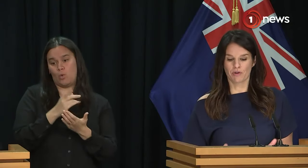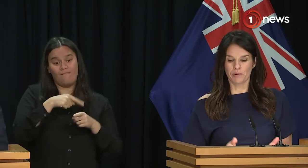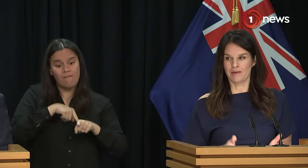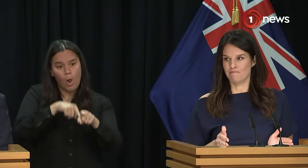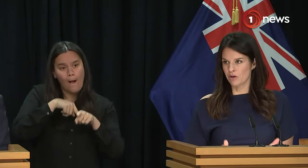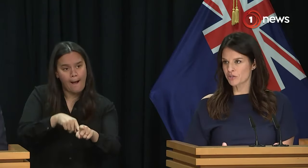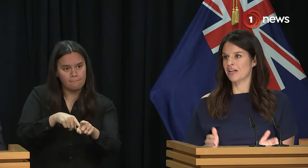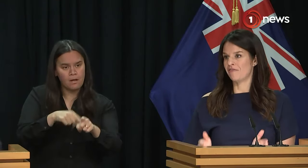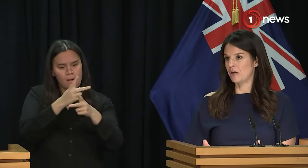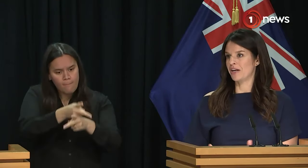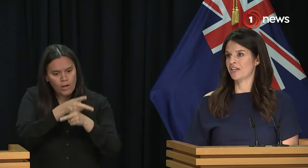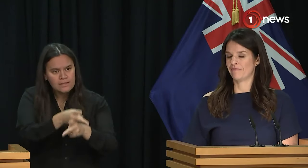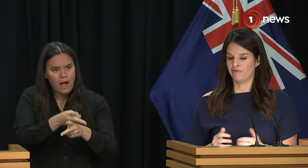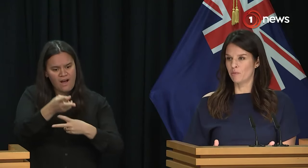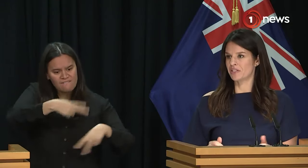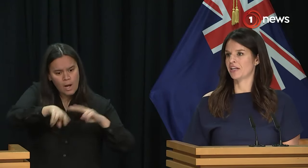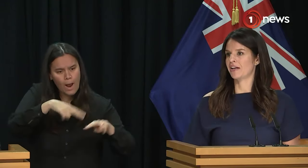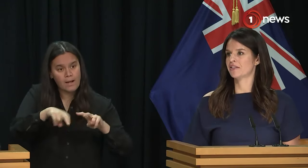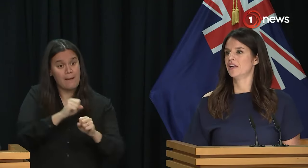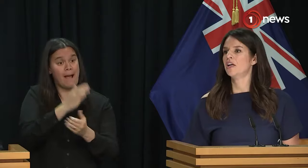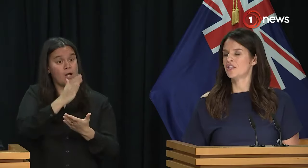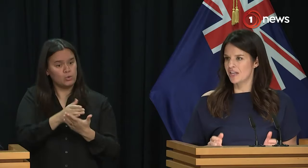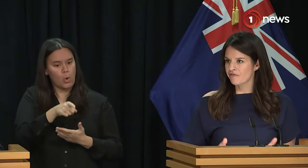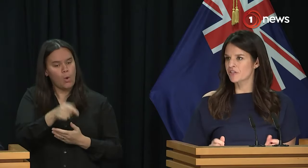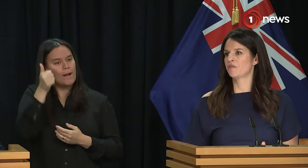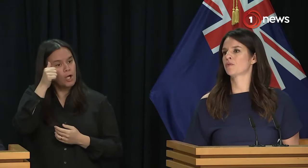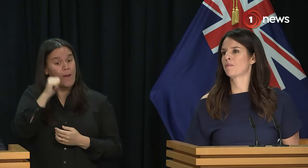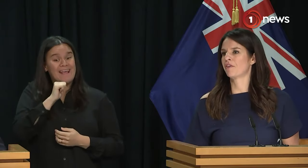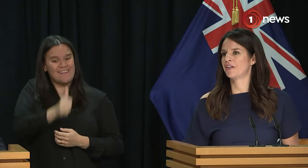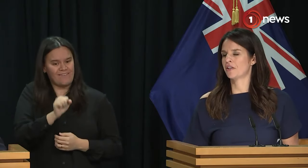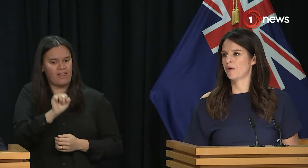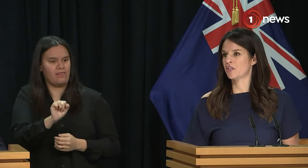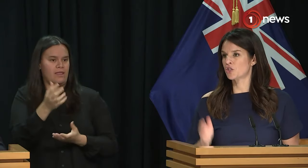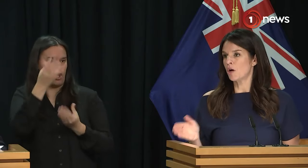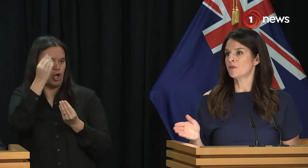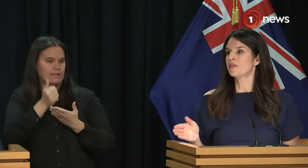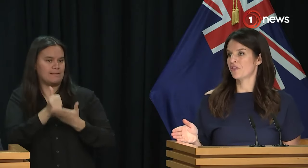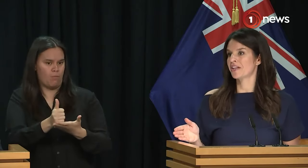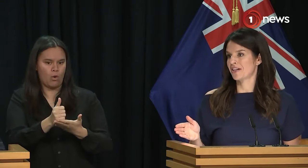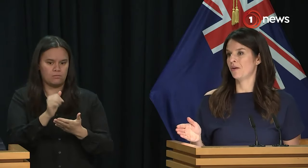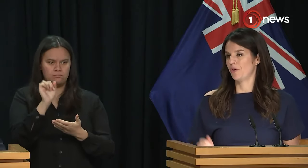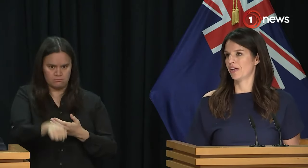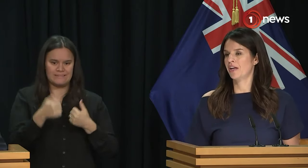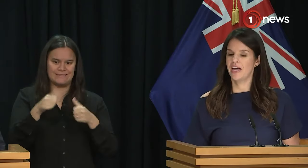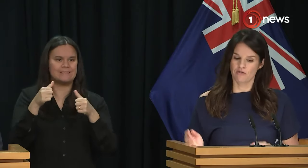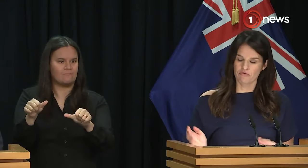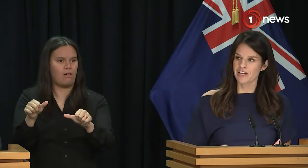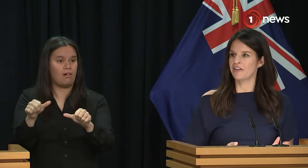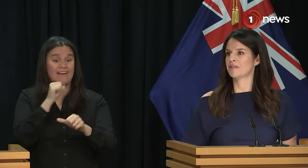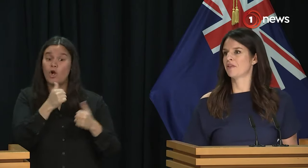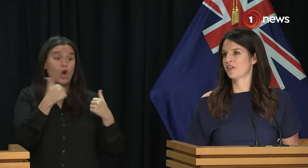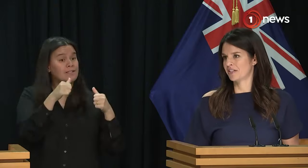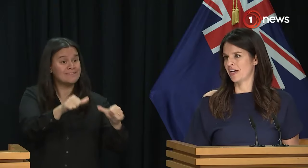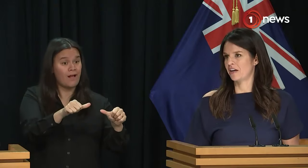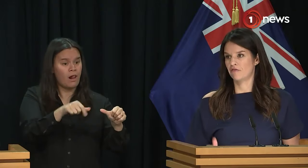we are properly monitoring and evaluating and have performance indicators to every service we provide so that we can stop doing the things that aren't working and